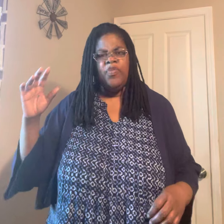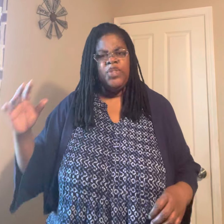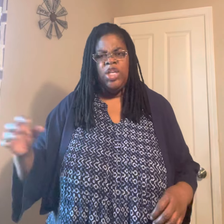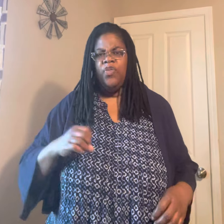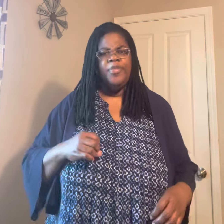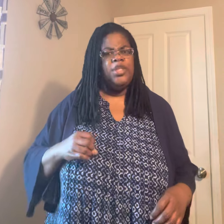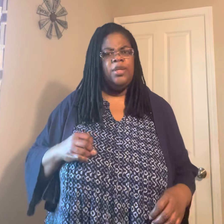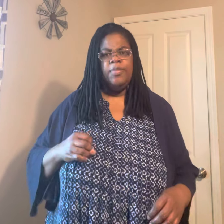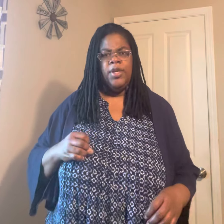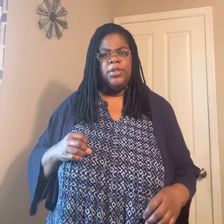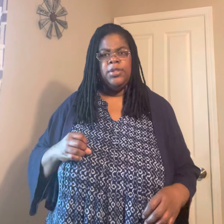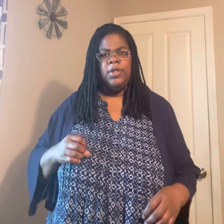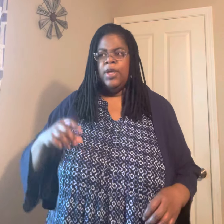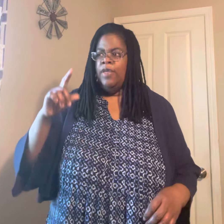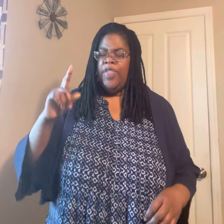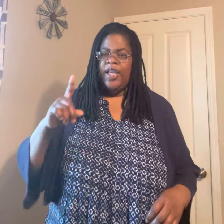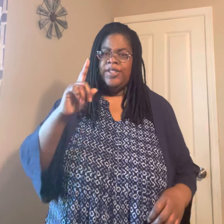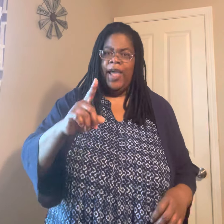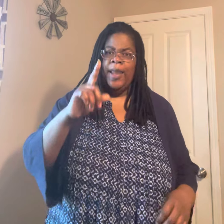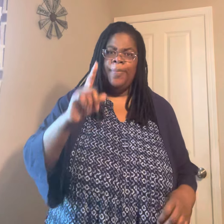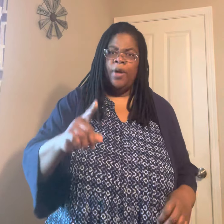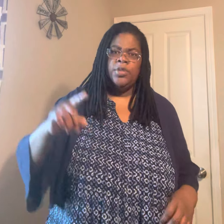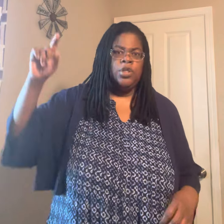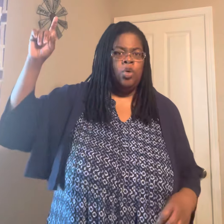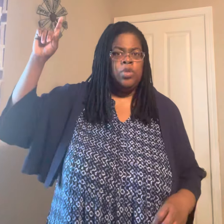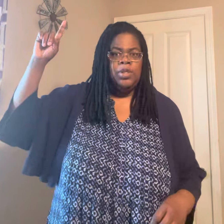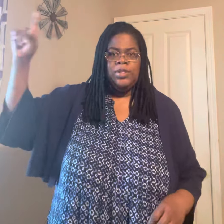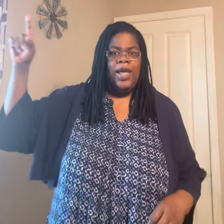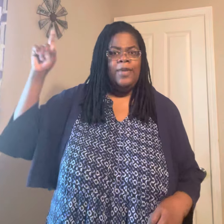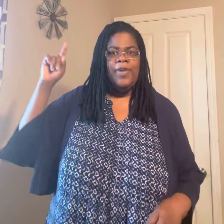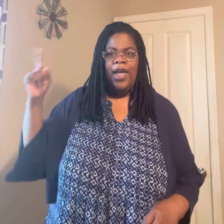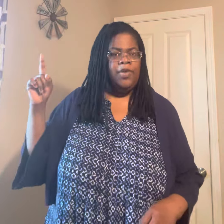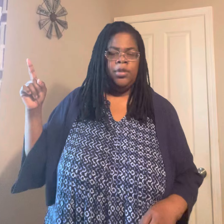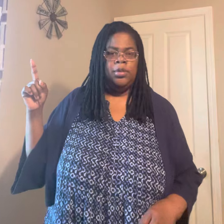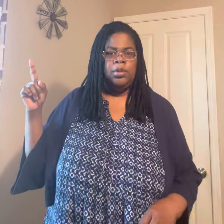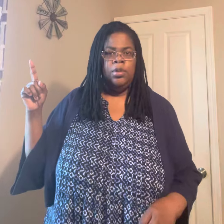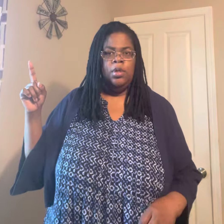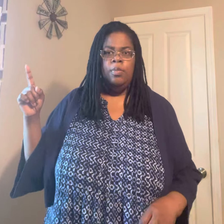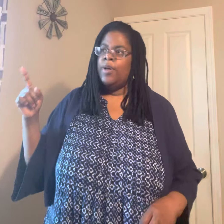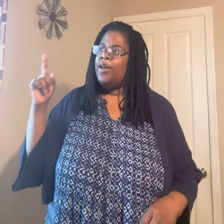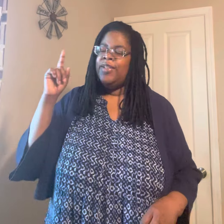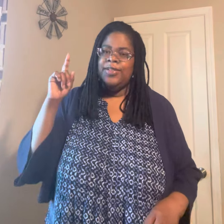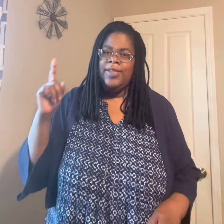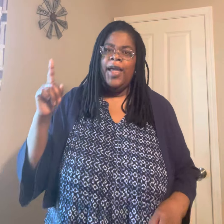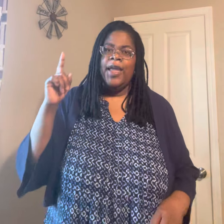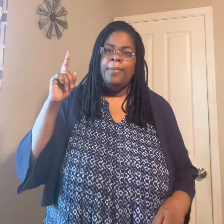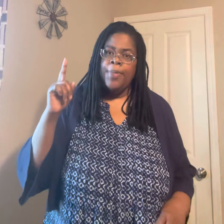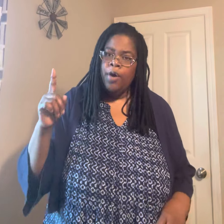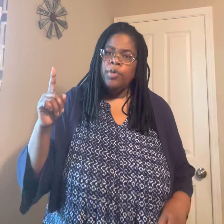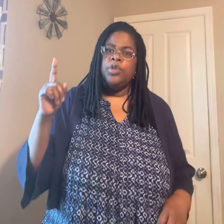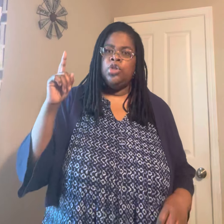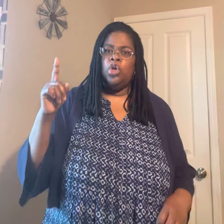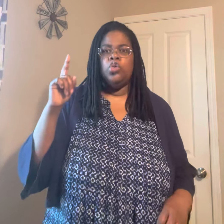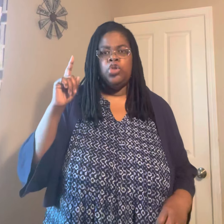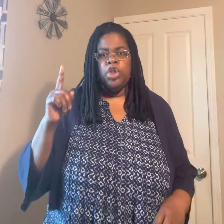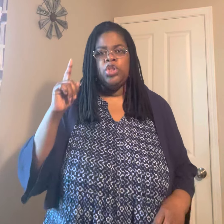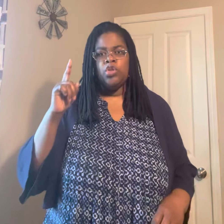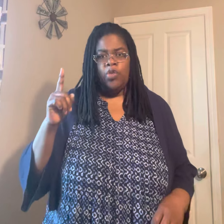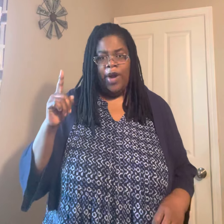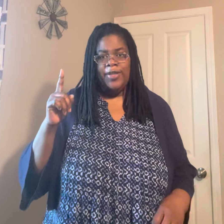10 or 15 minutes, that same person go to the same heaven. Because that same person chose Jesus Christ